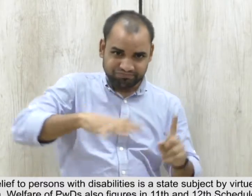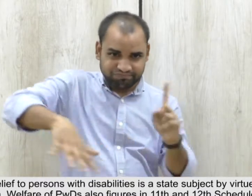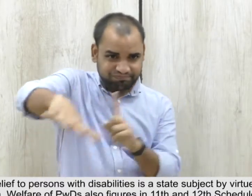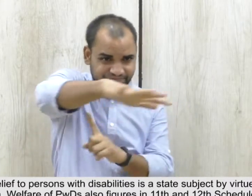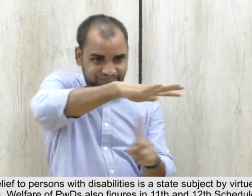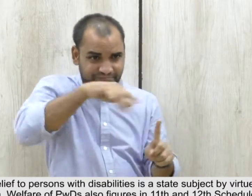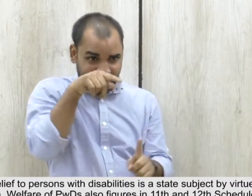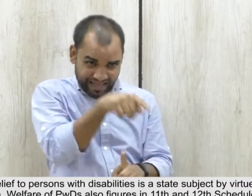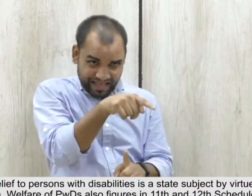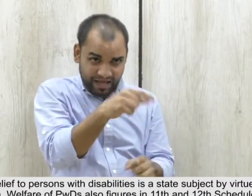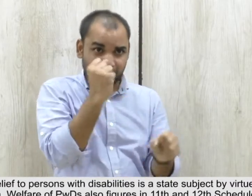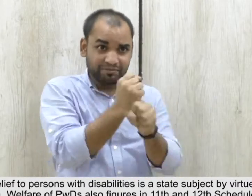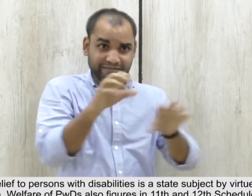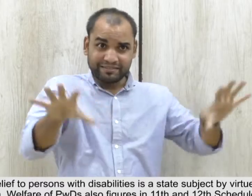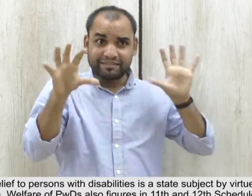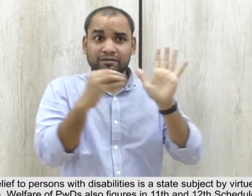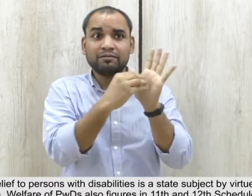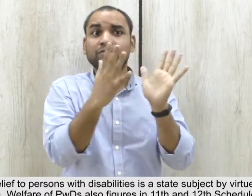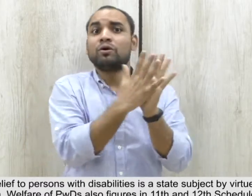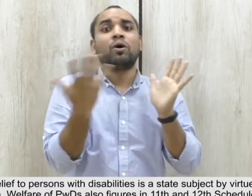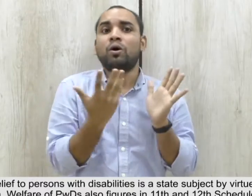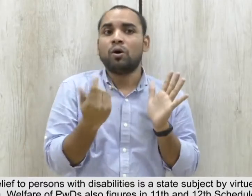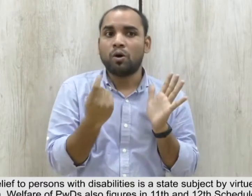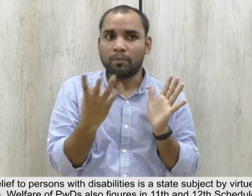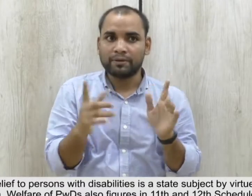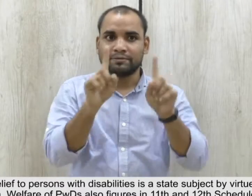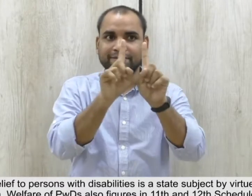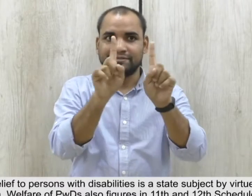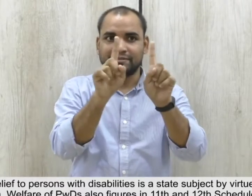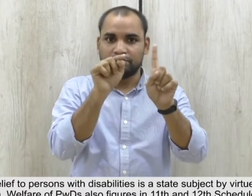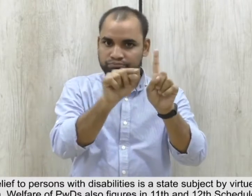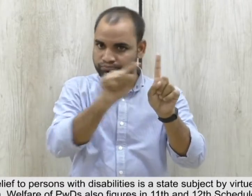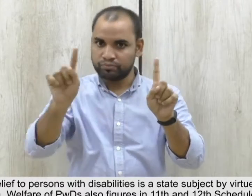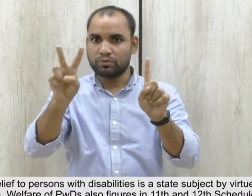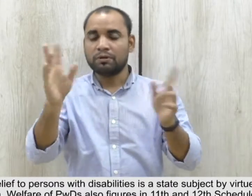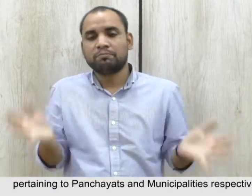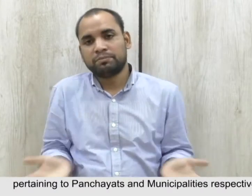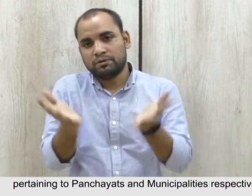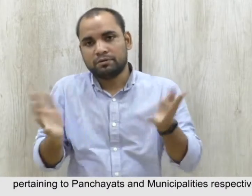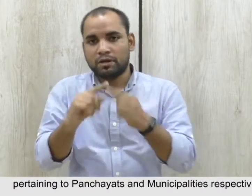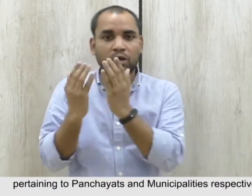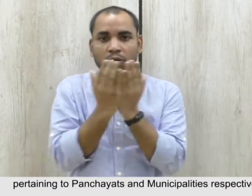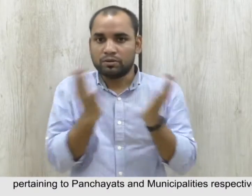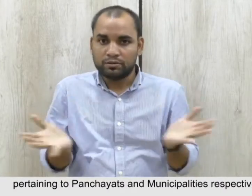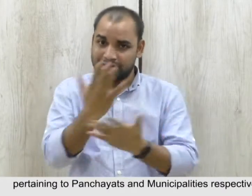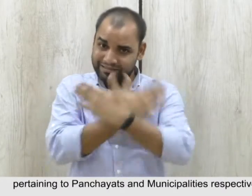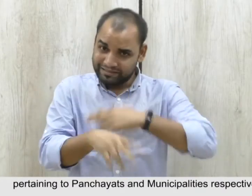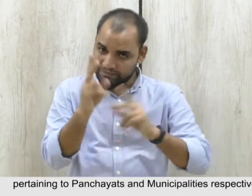4.5. Welfare of PWDs also figures in 11th and 12th schedules of the Constitution pertaining to panchayats and